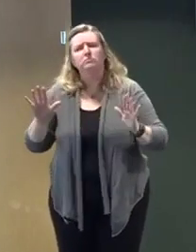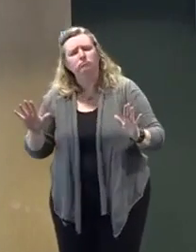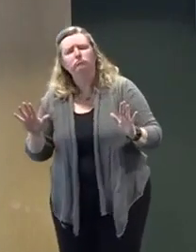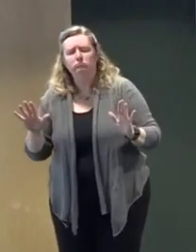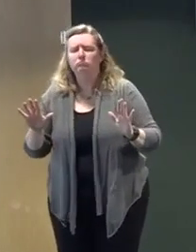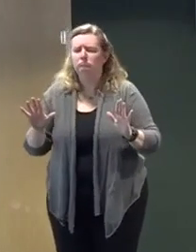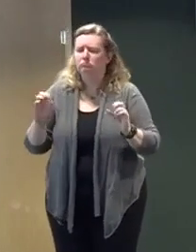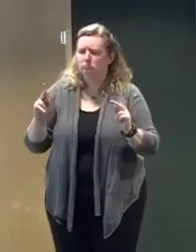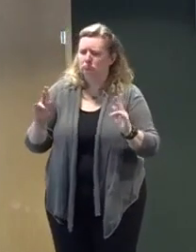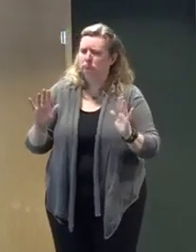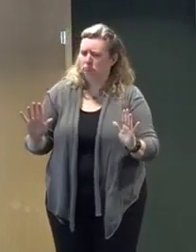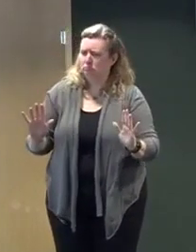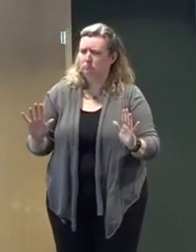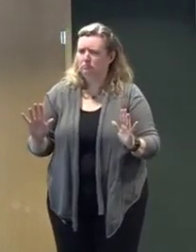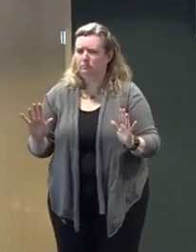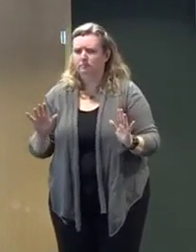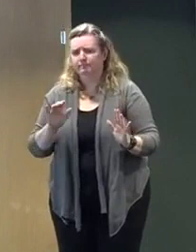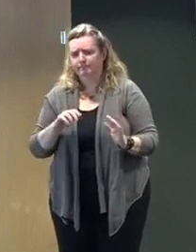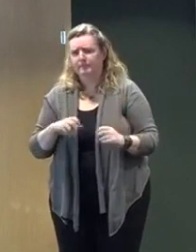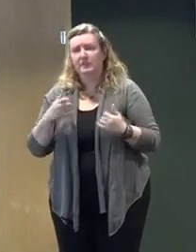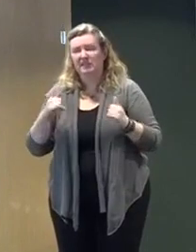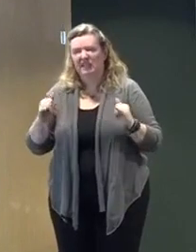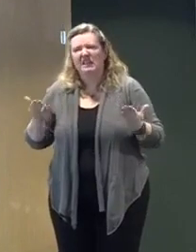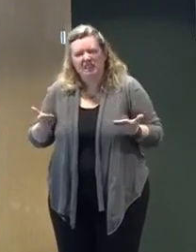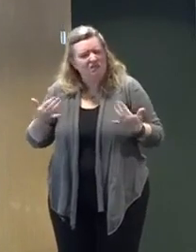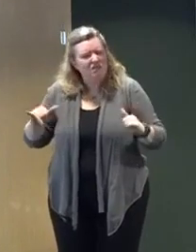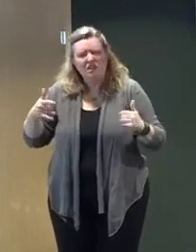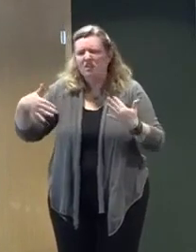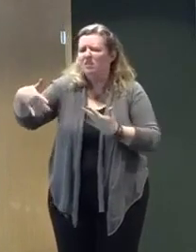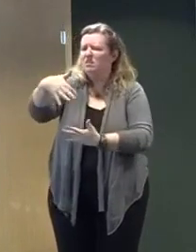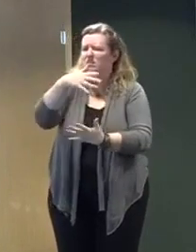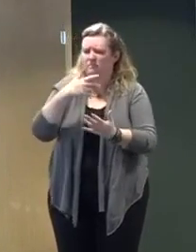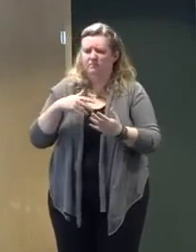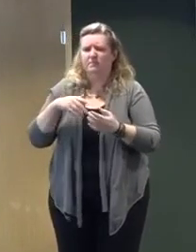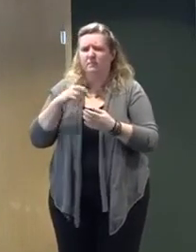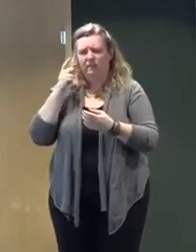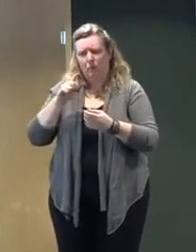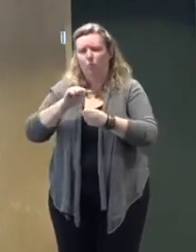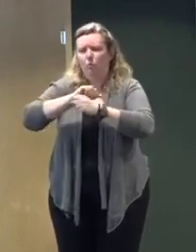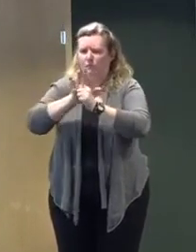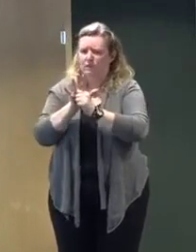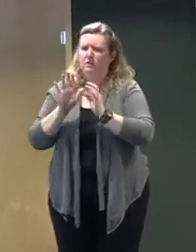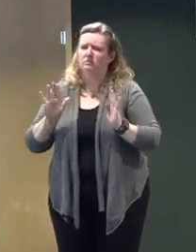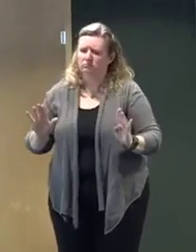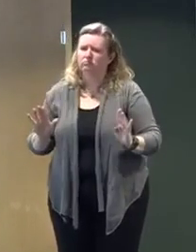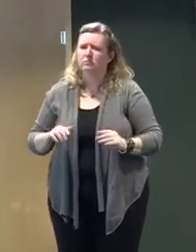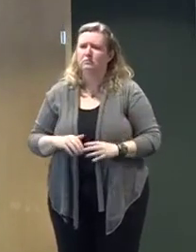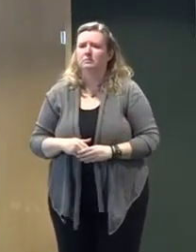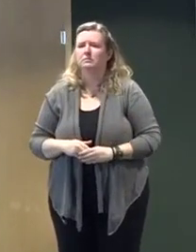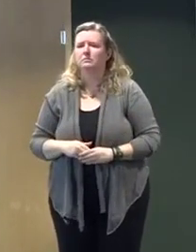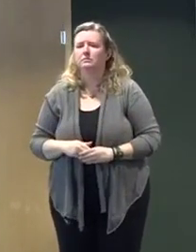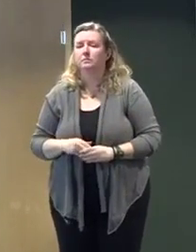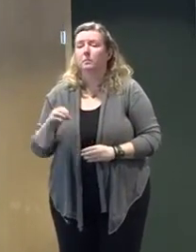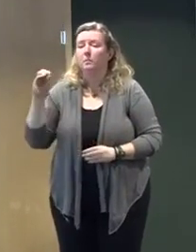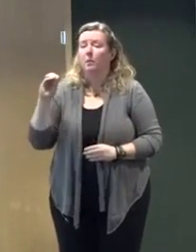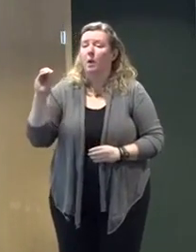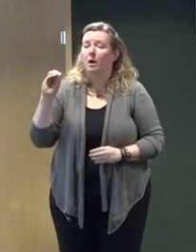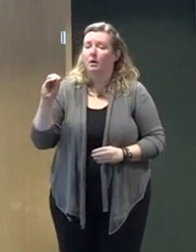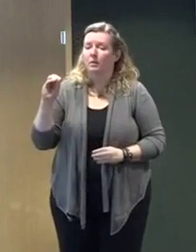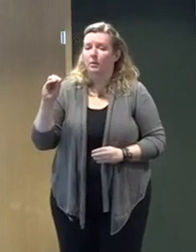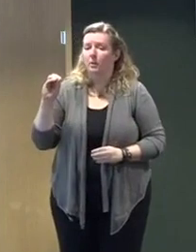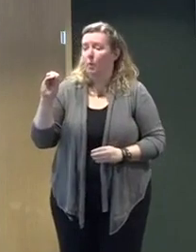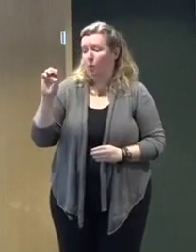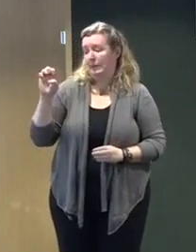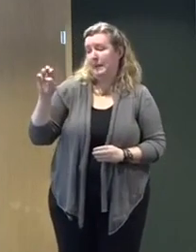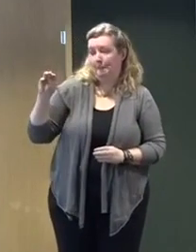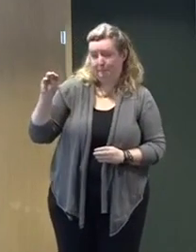That's obviously still a consideration, but I think we'd all agree we're less stressed. The Office of Emergency Management will post regular updates at ready.nj